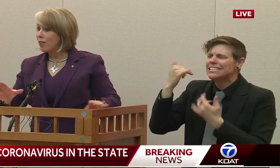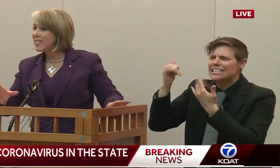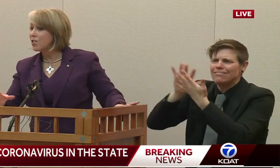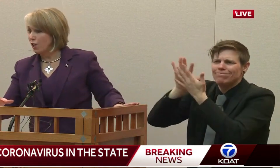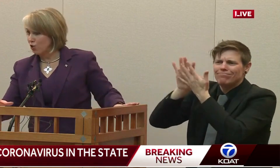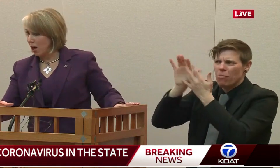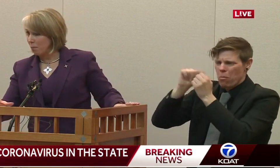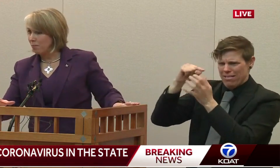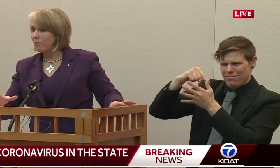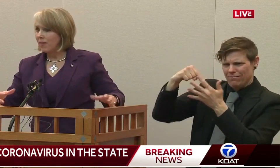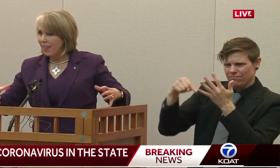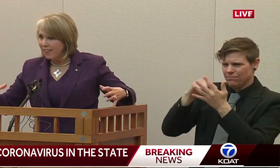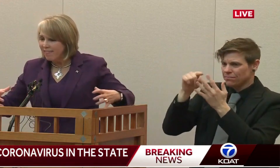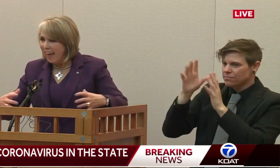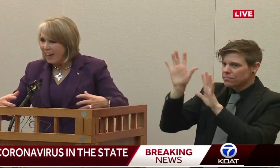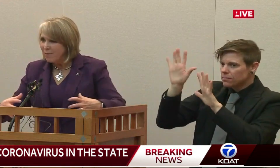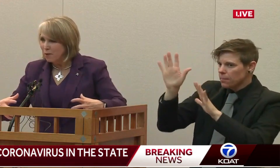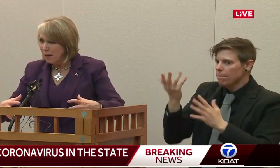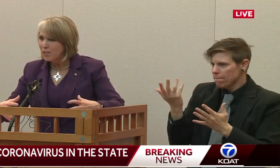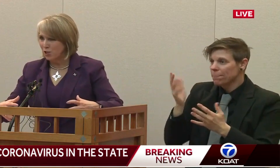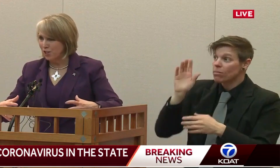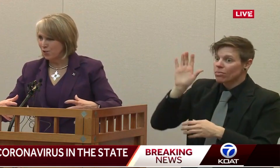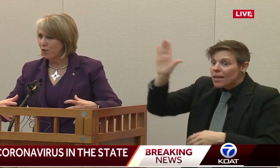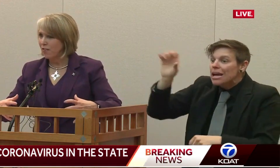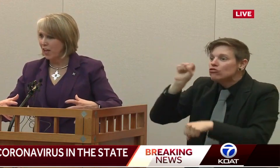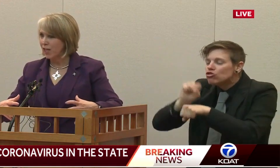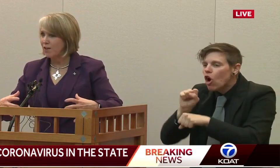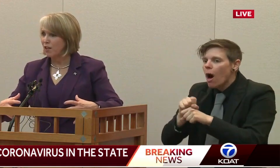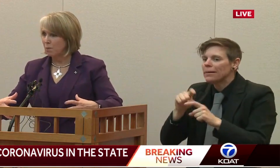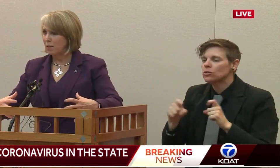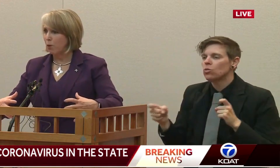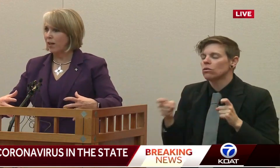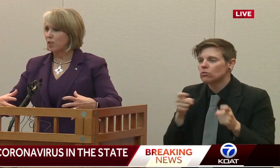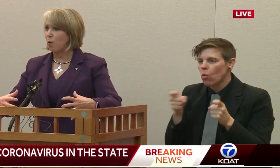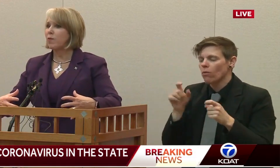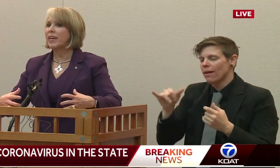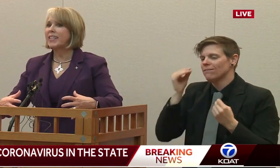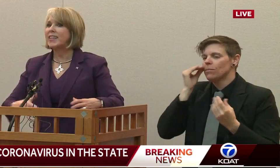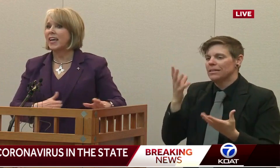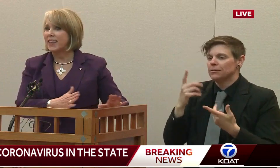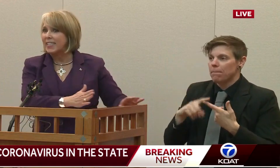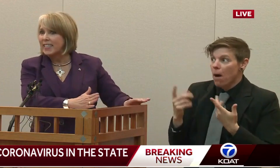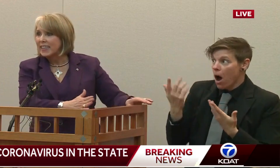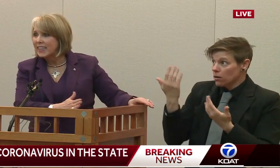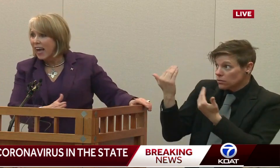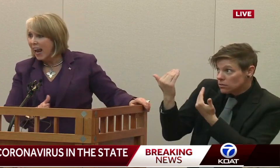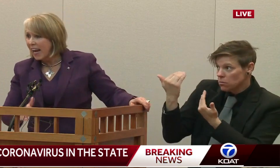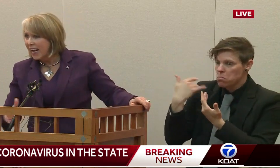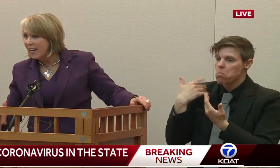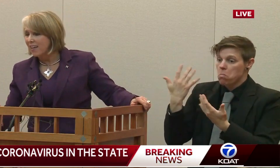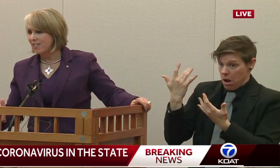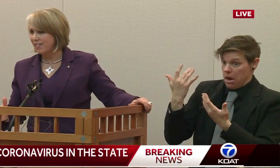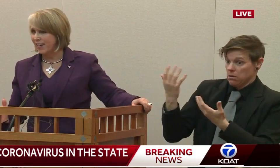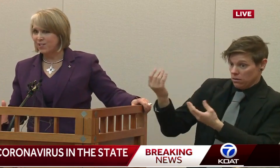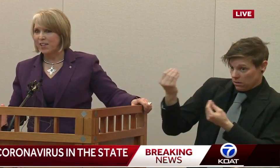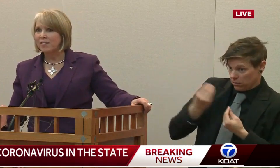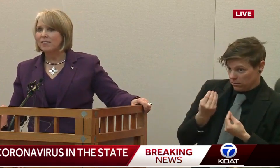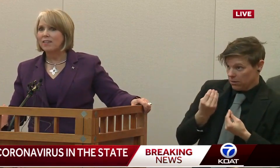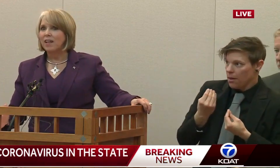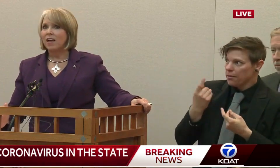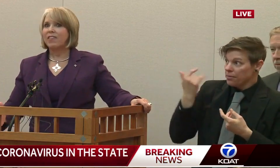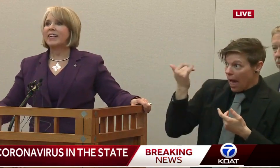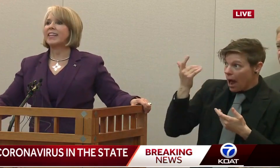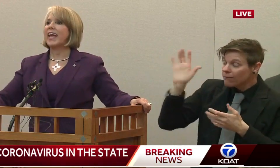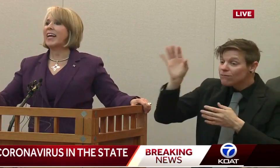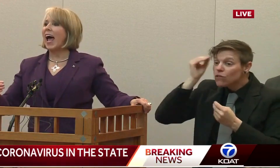to control, this is their job, that information so that they could give us best practice. But when they did that, they delayed testing.